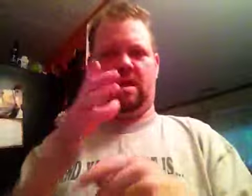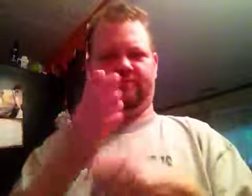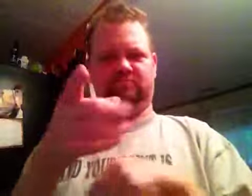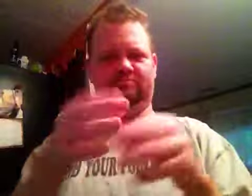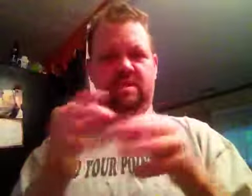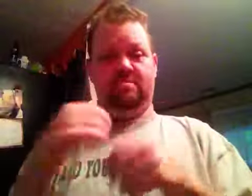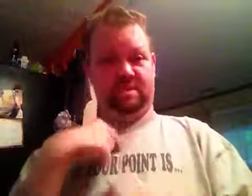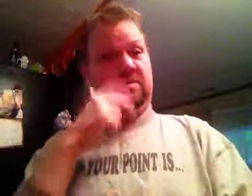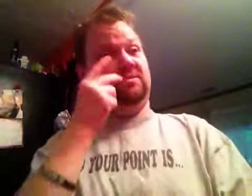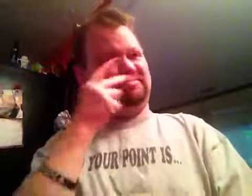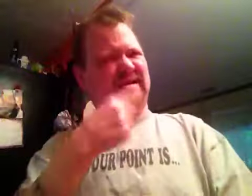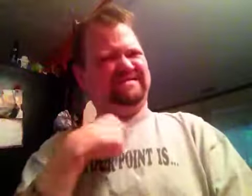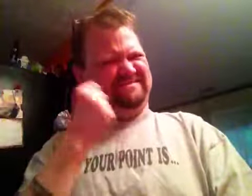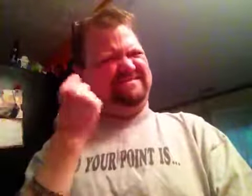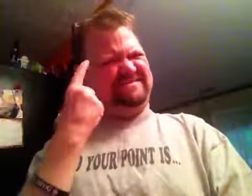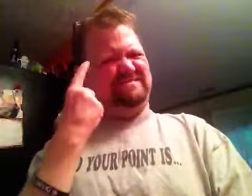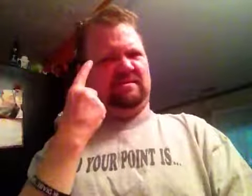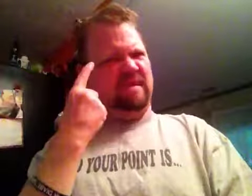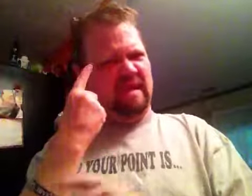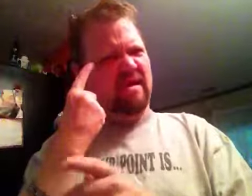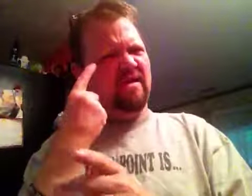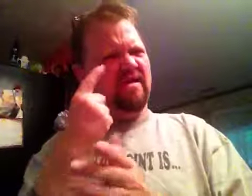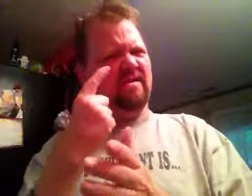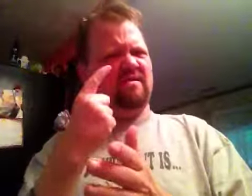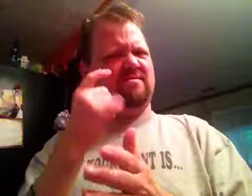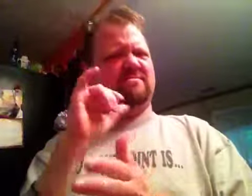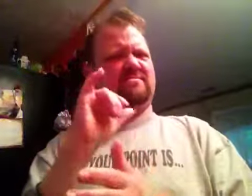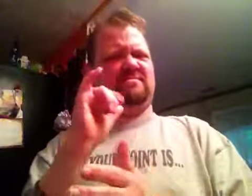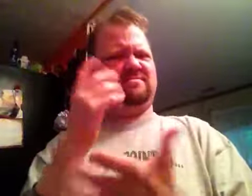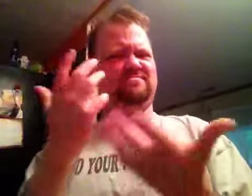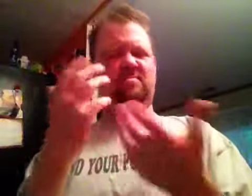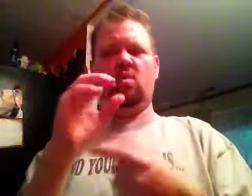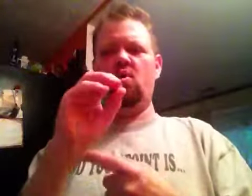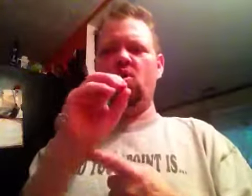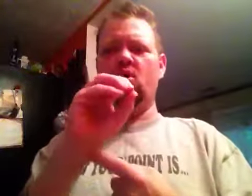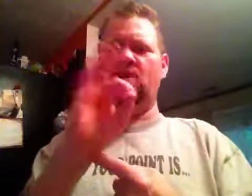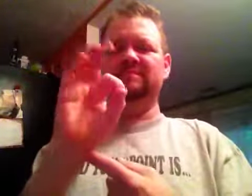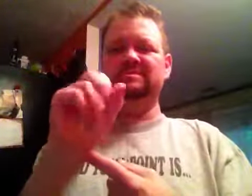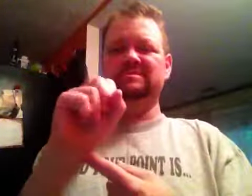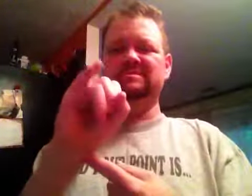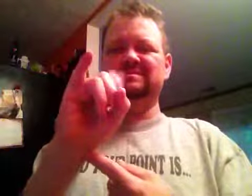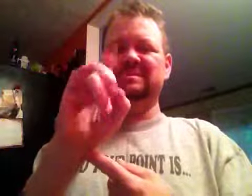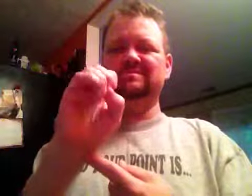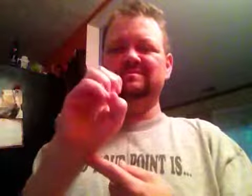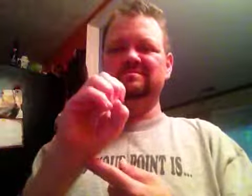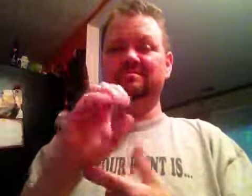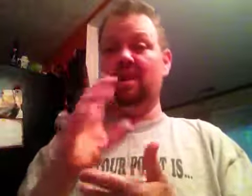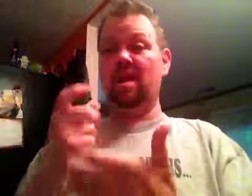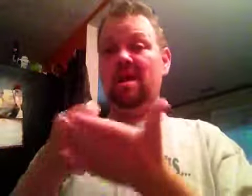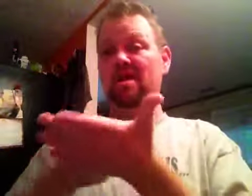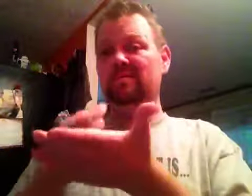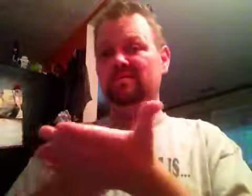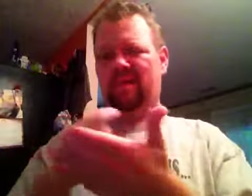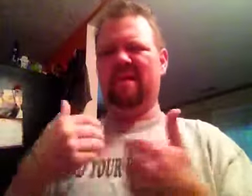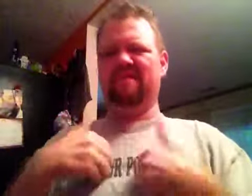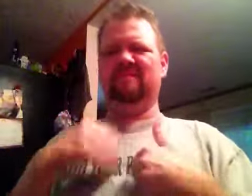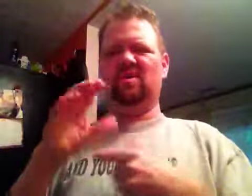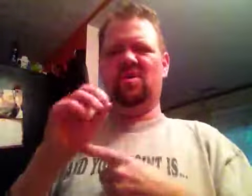Back to the 3-2 in course, thanks. And go. I'm so excited for that. It's a long the victory against Spain, which is not a point of